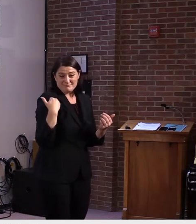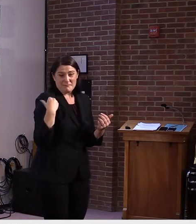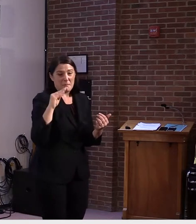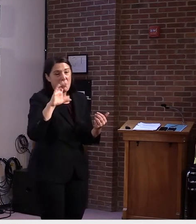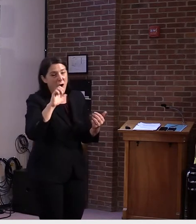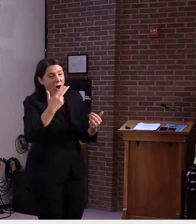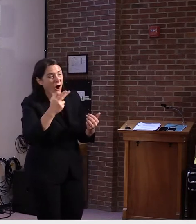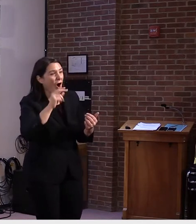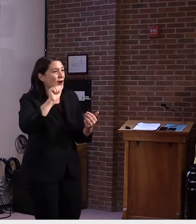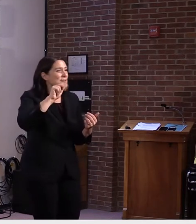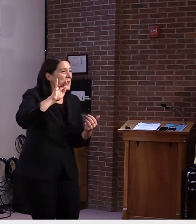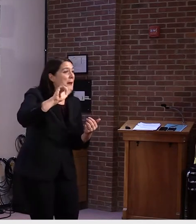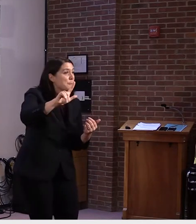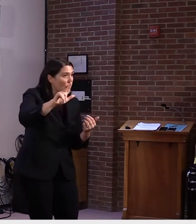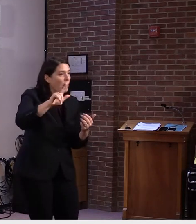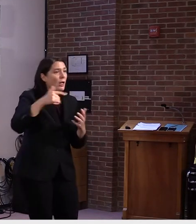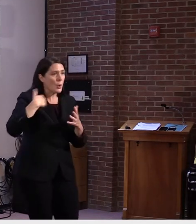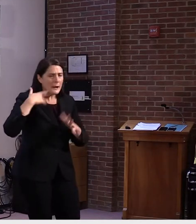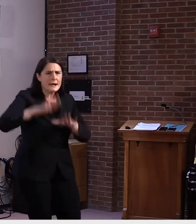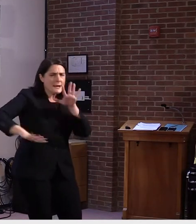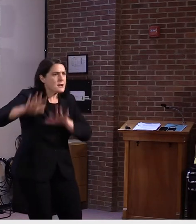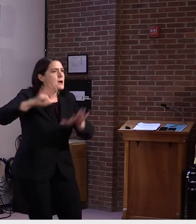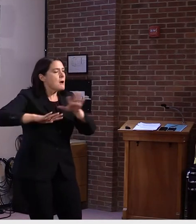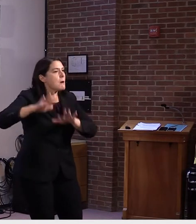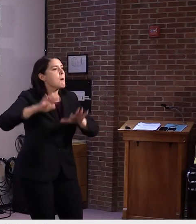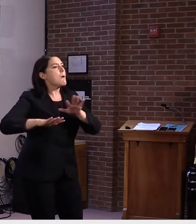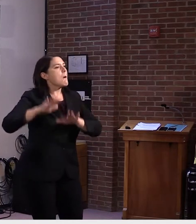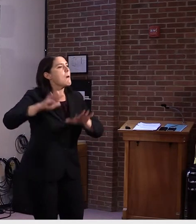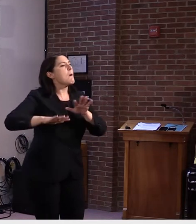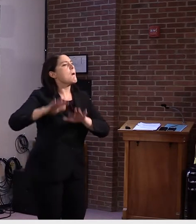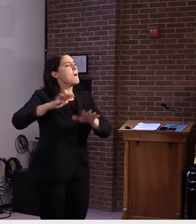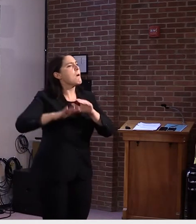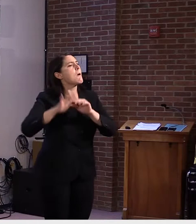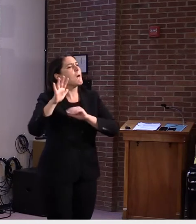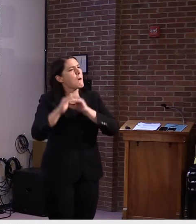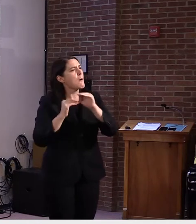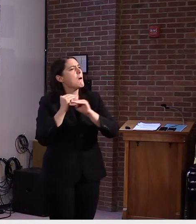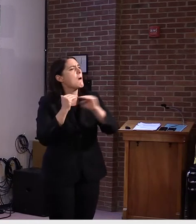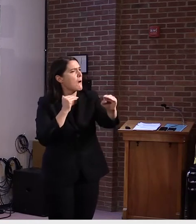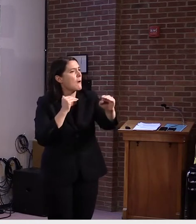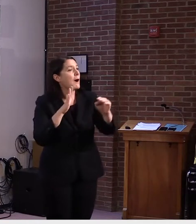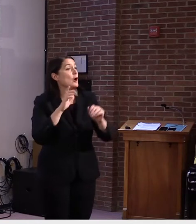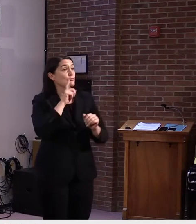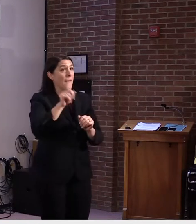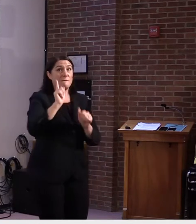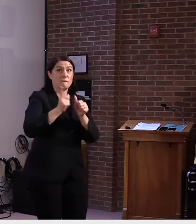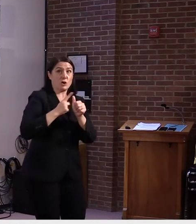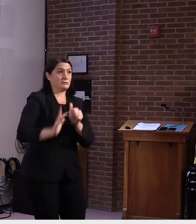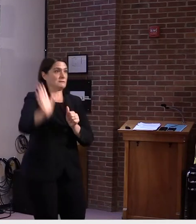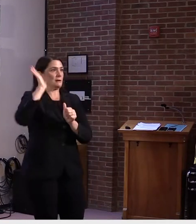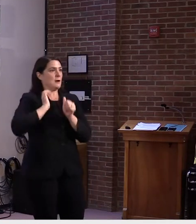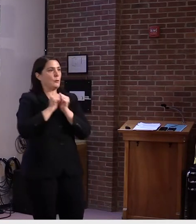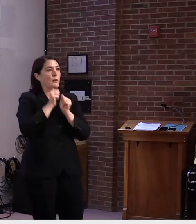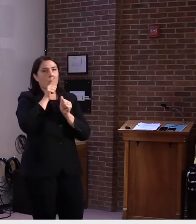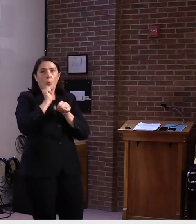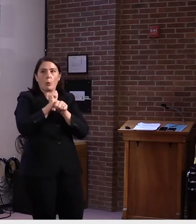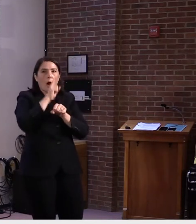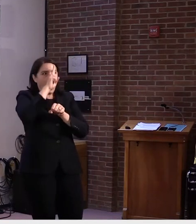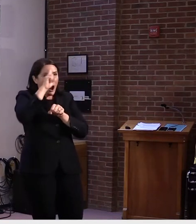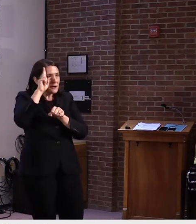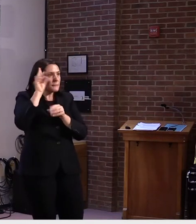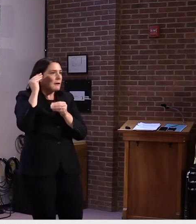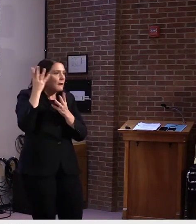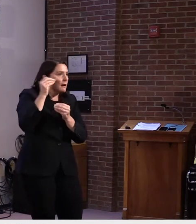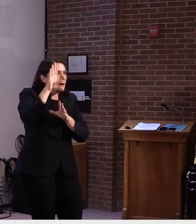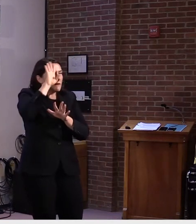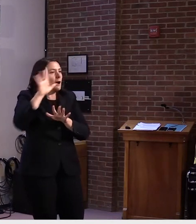pandemic that we worked out those issues, um, first with essential workers. And then as all childcare centers came